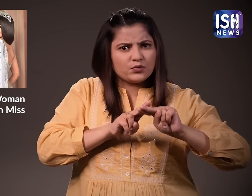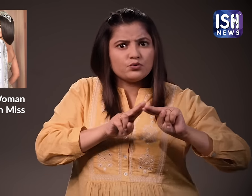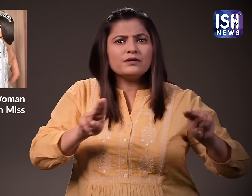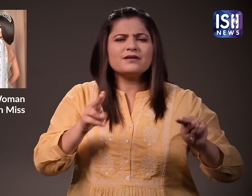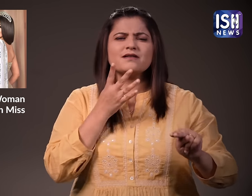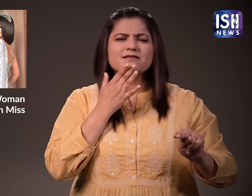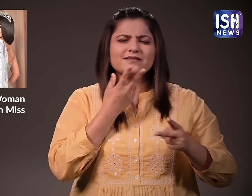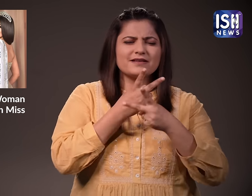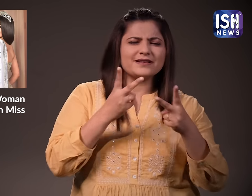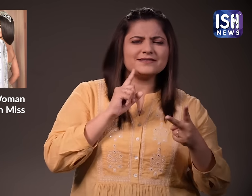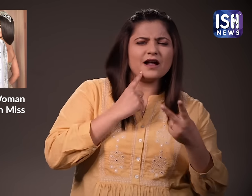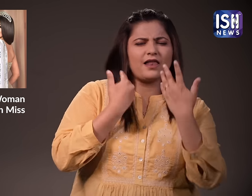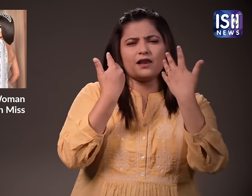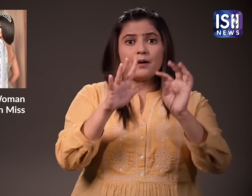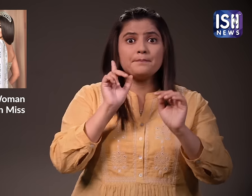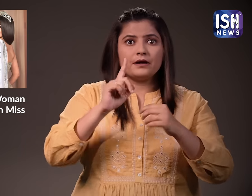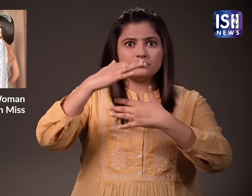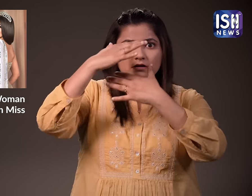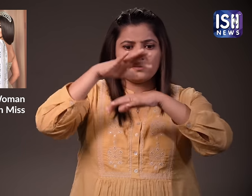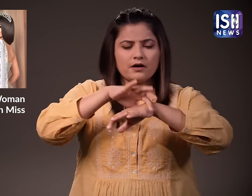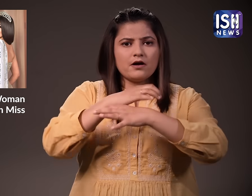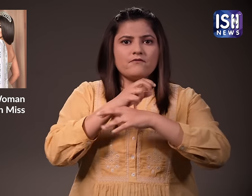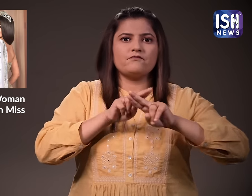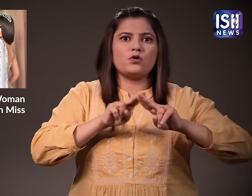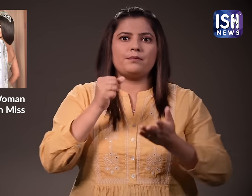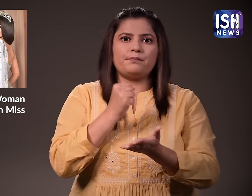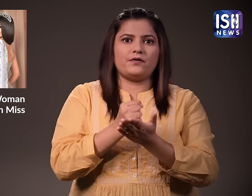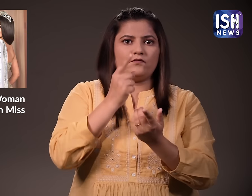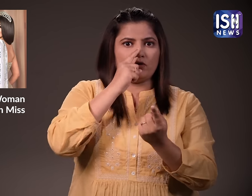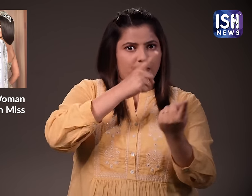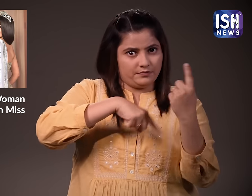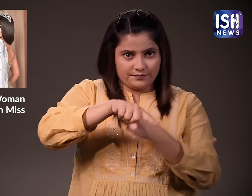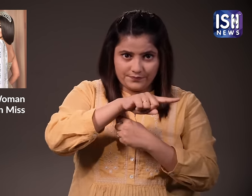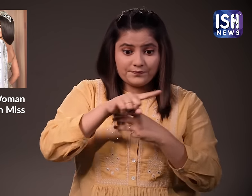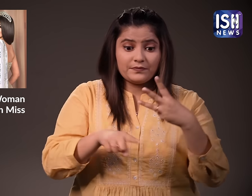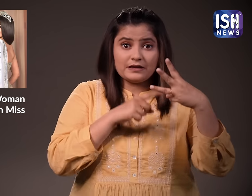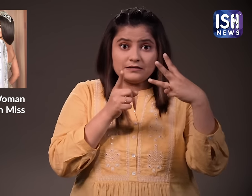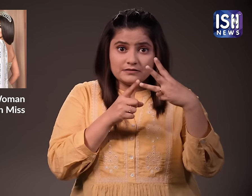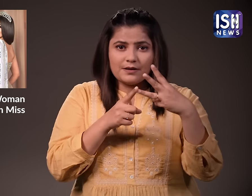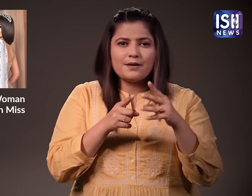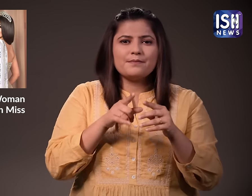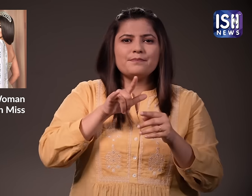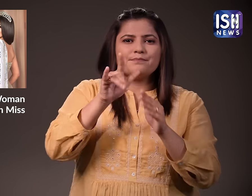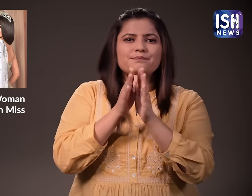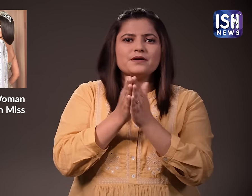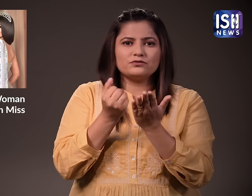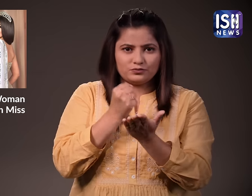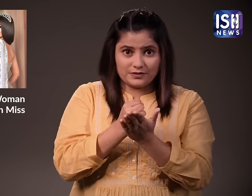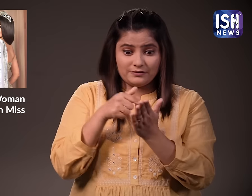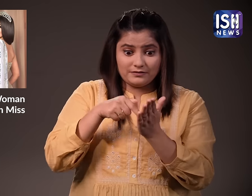and compulsory requirement of